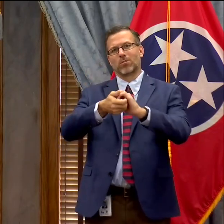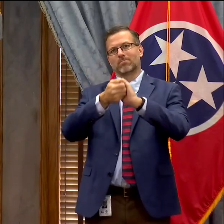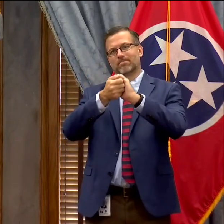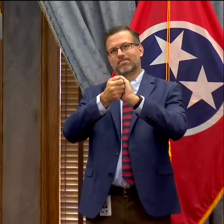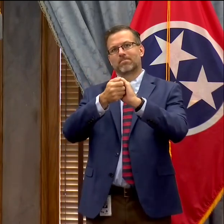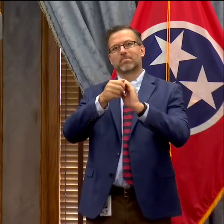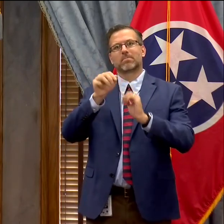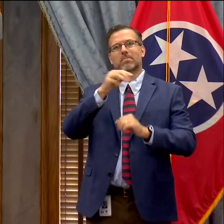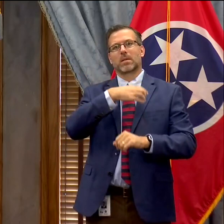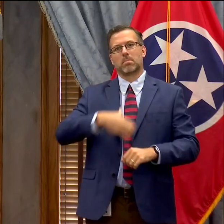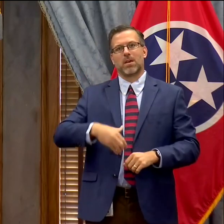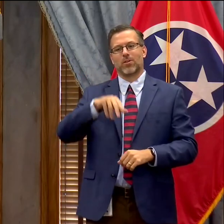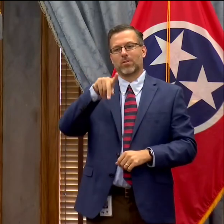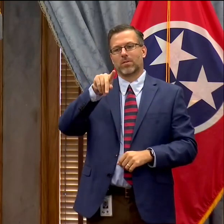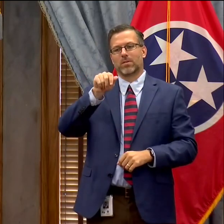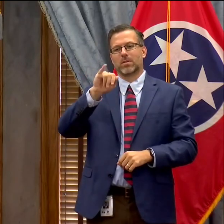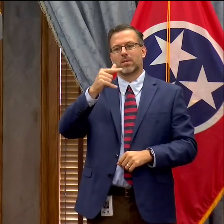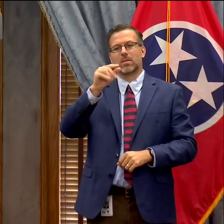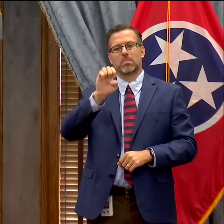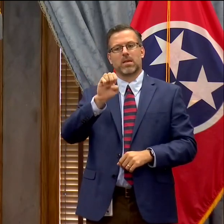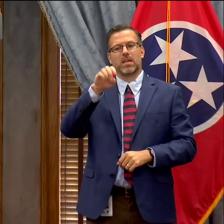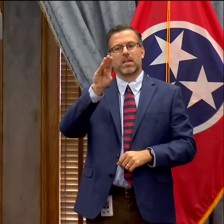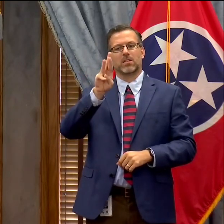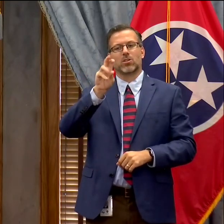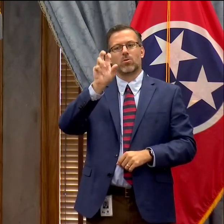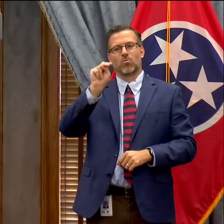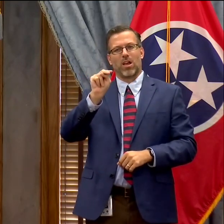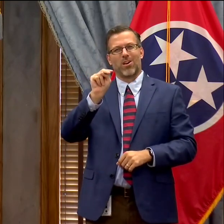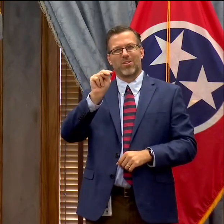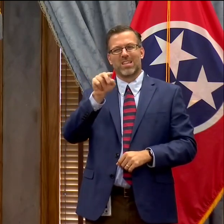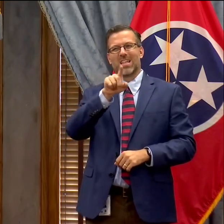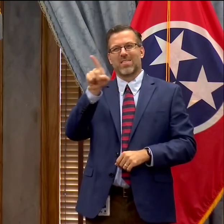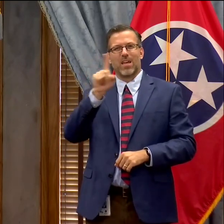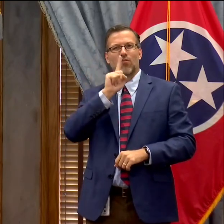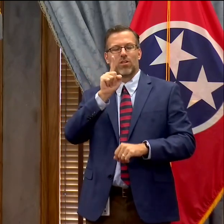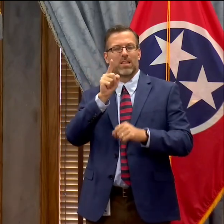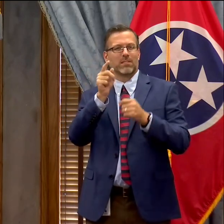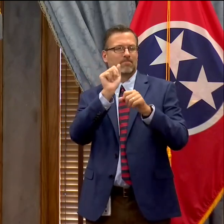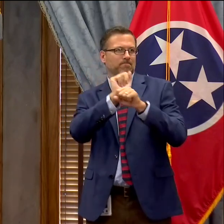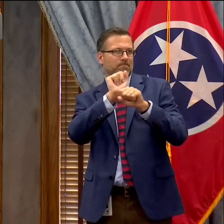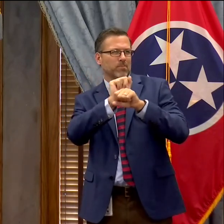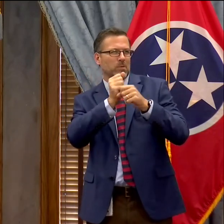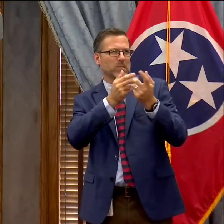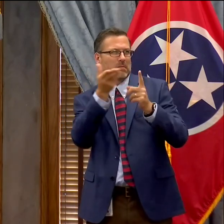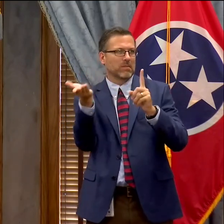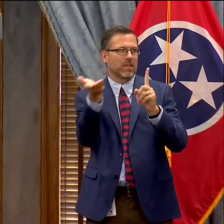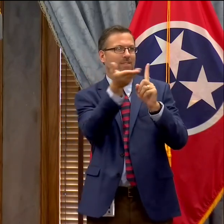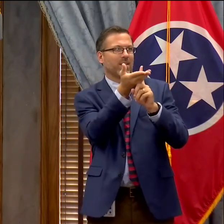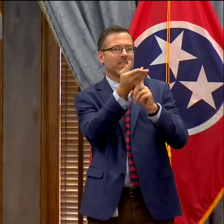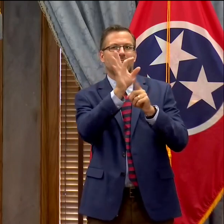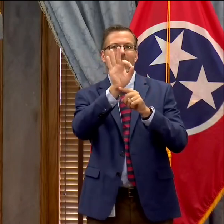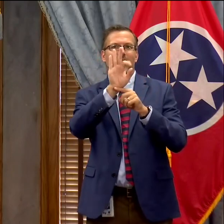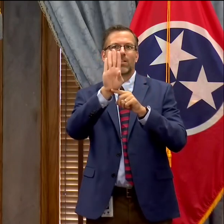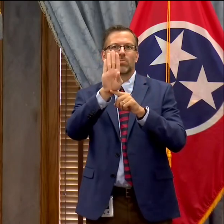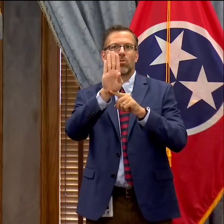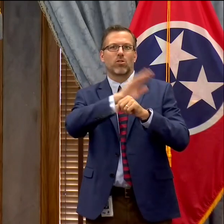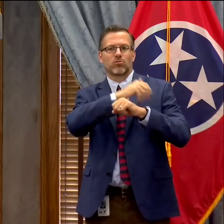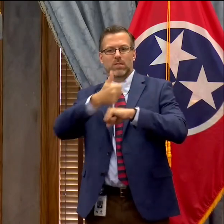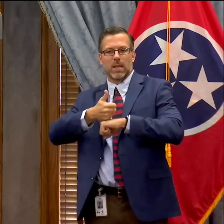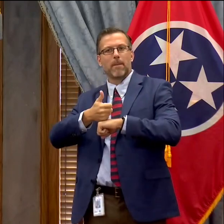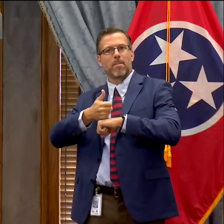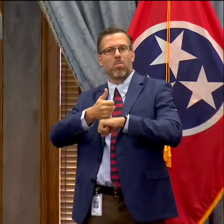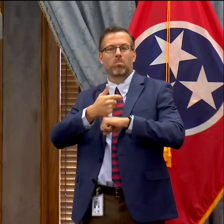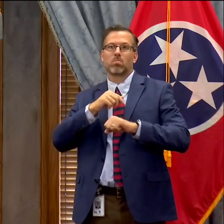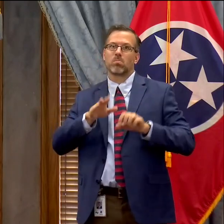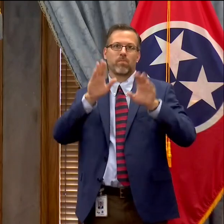Paige Brown, and a number of other local officials who worked hard to make this happen. A significant investment of capital